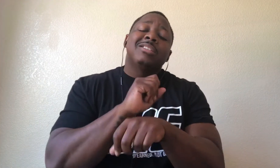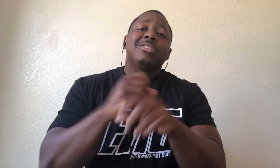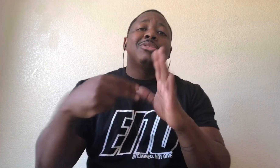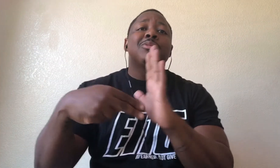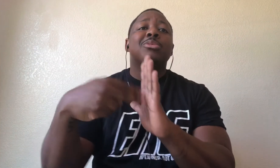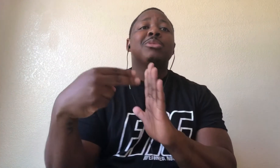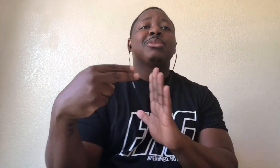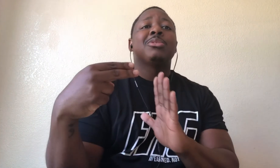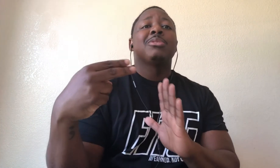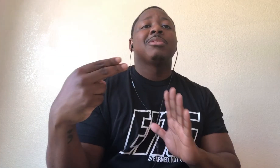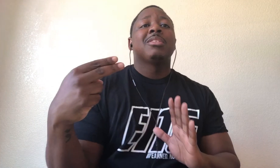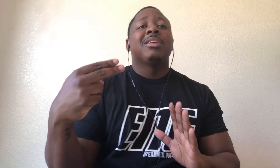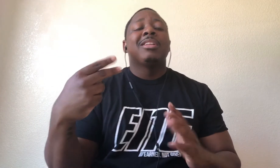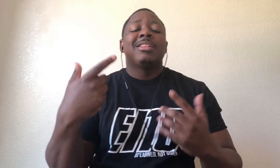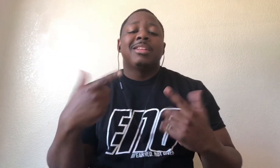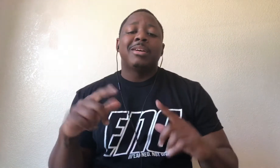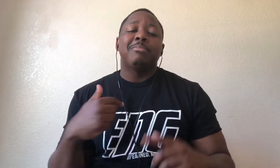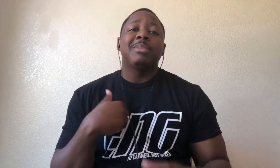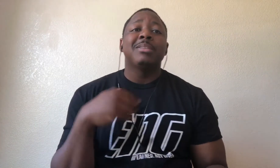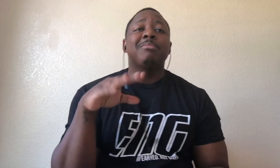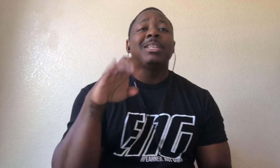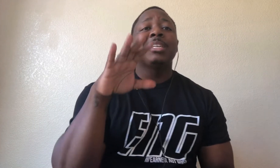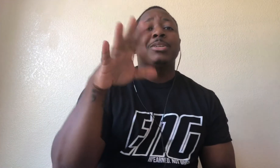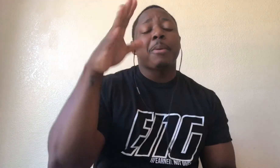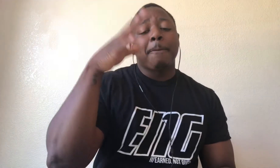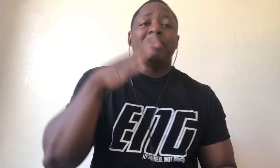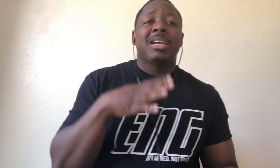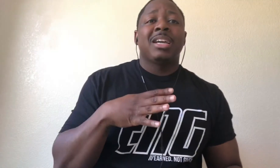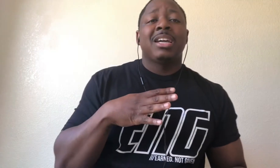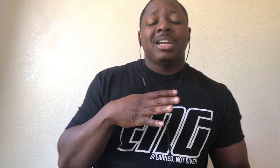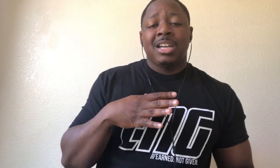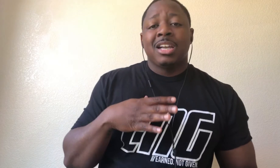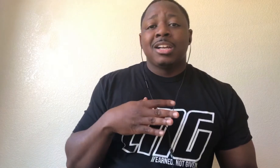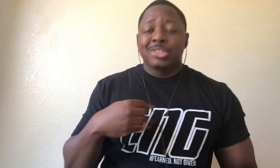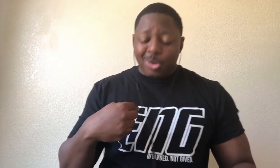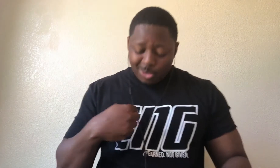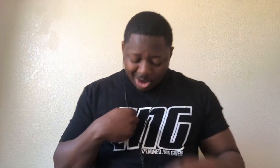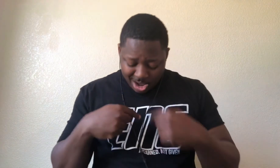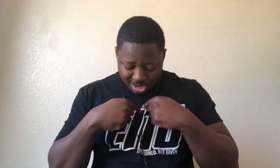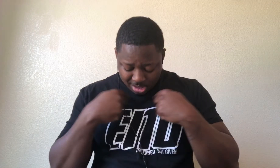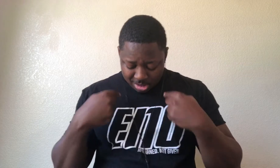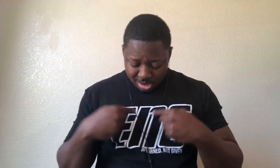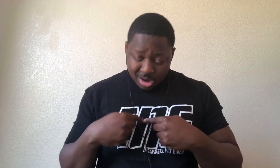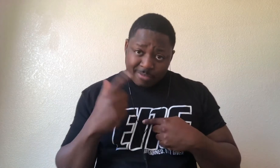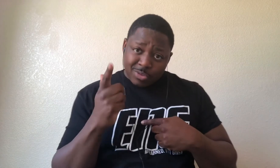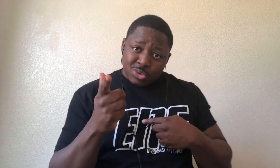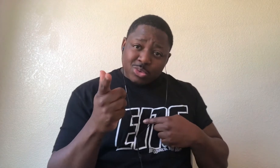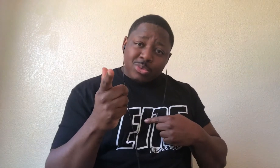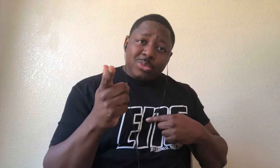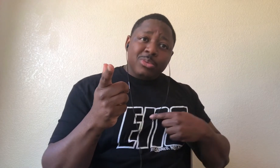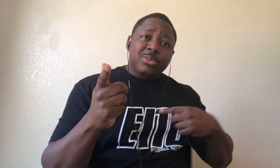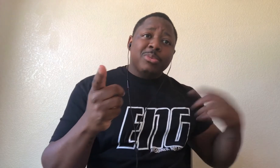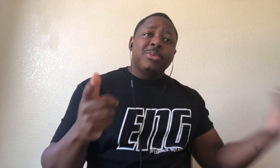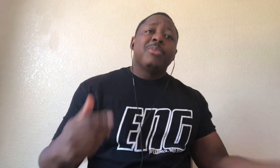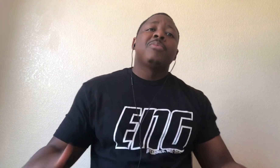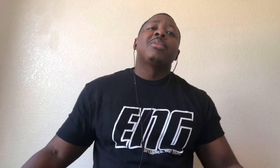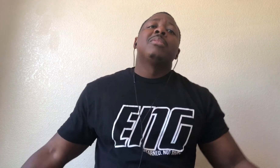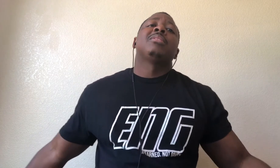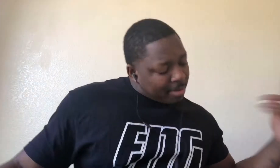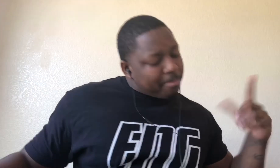that's the truth Let me be your man So I can love you Baby, let